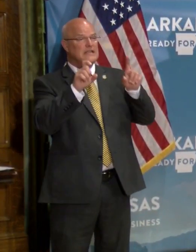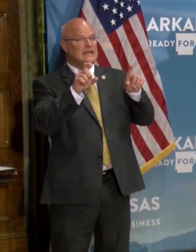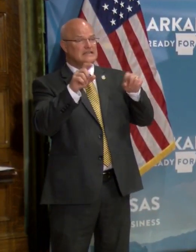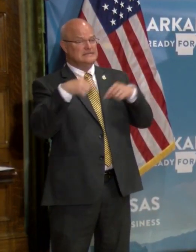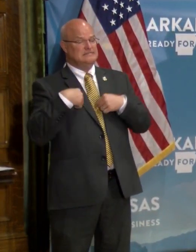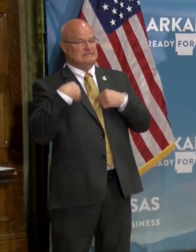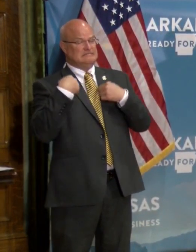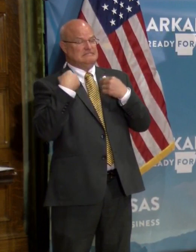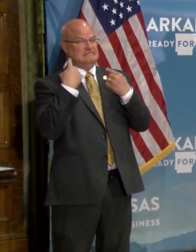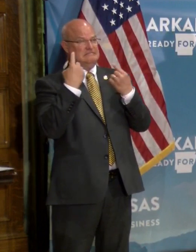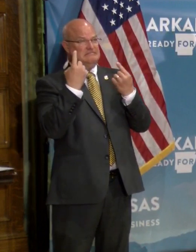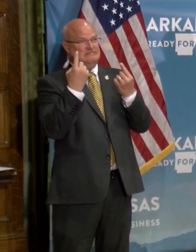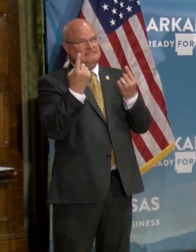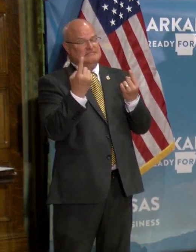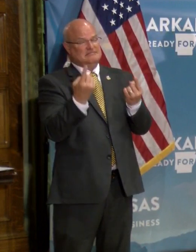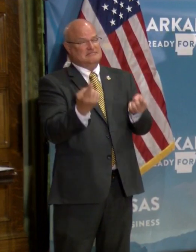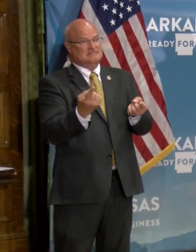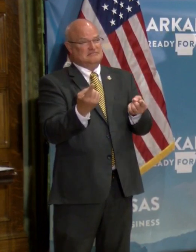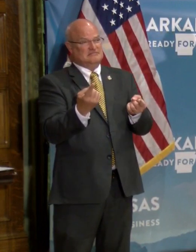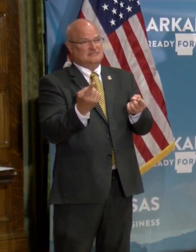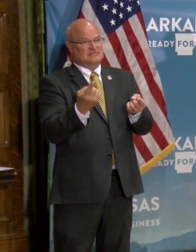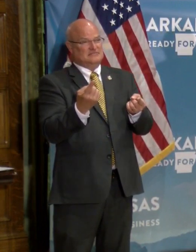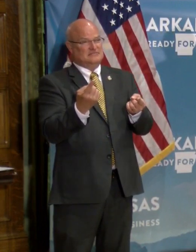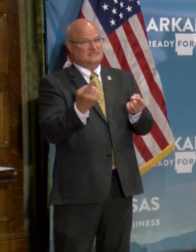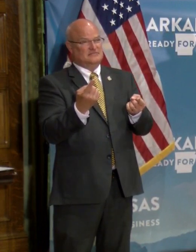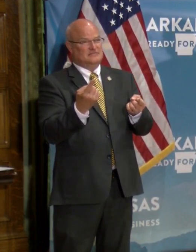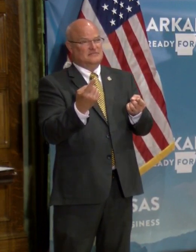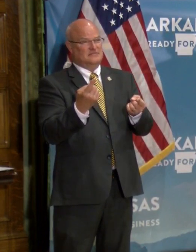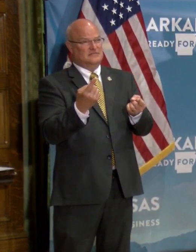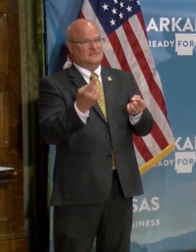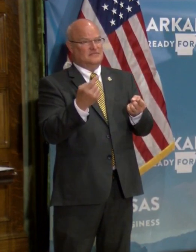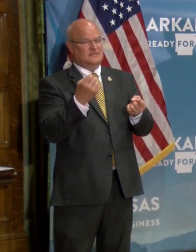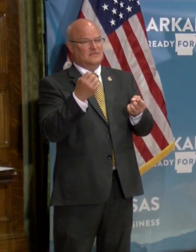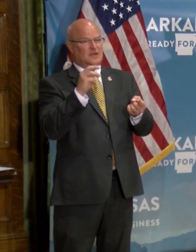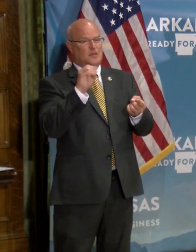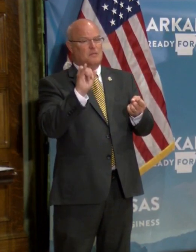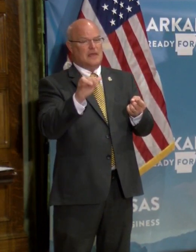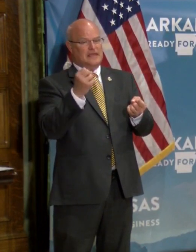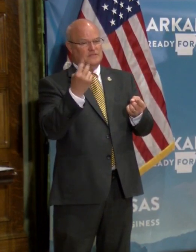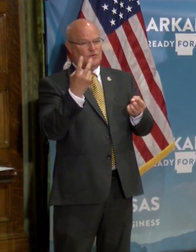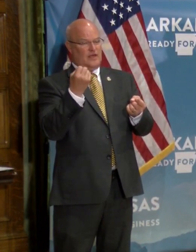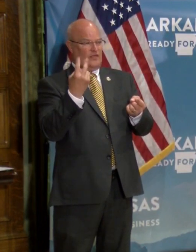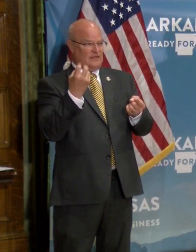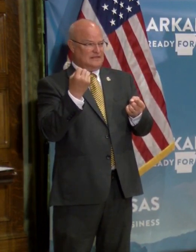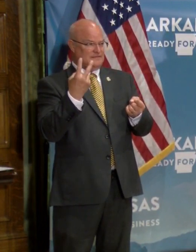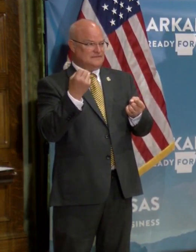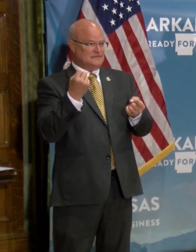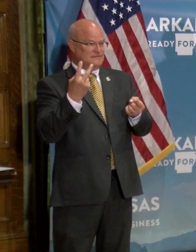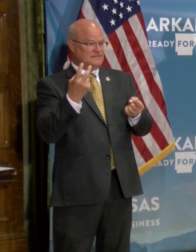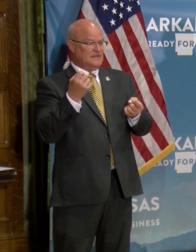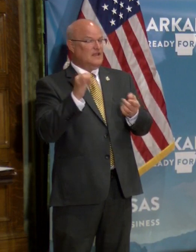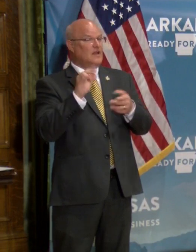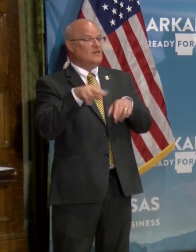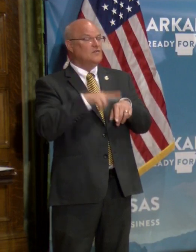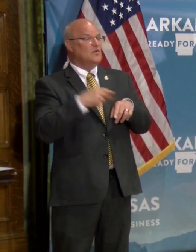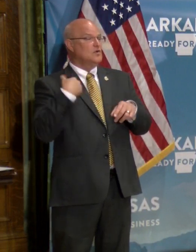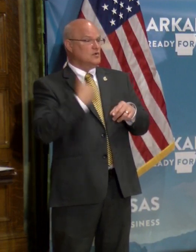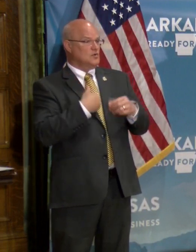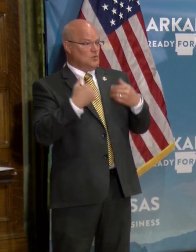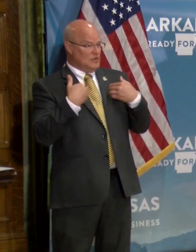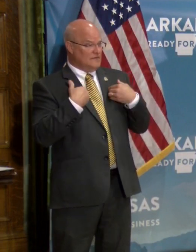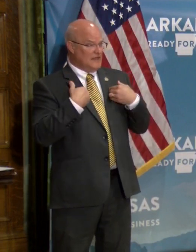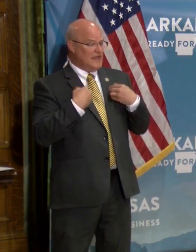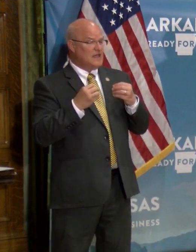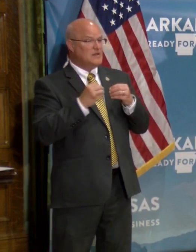day since, um, uh, looks like the, the 12th of this month. And, uh, of course, we had, uh,